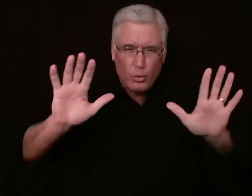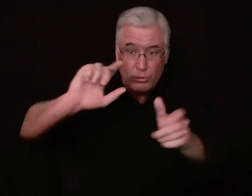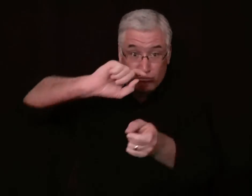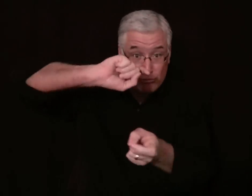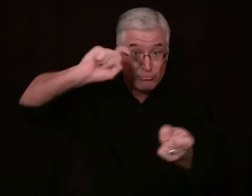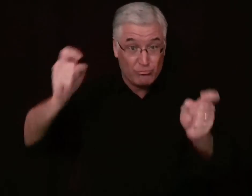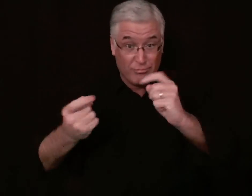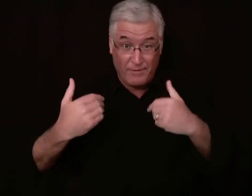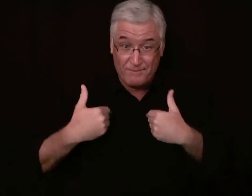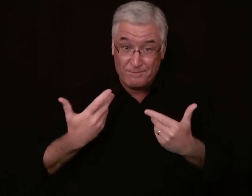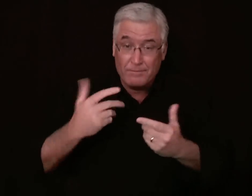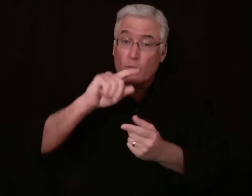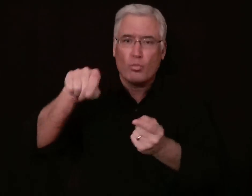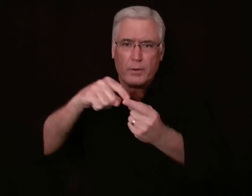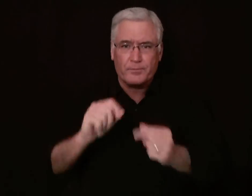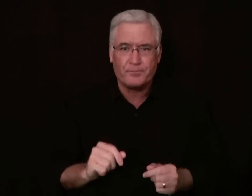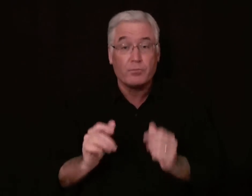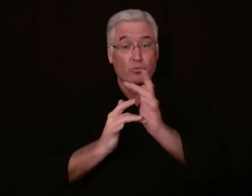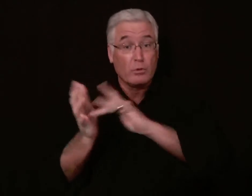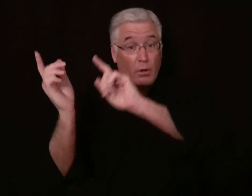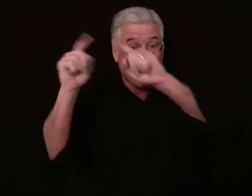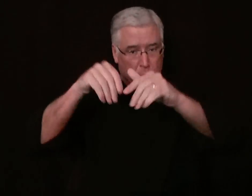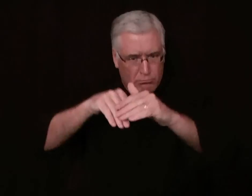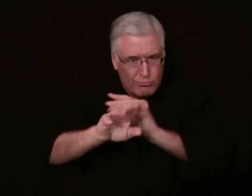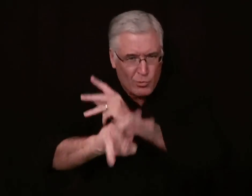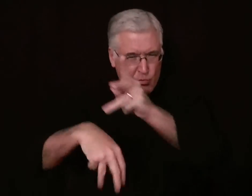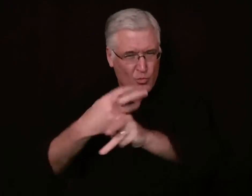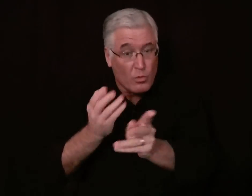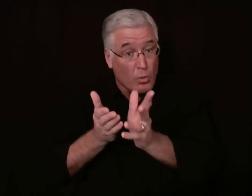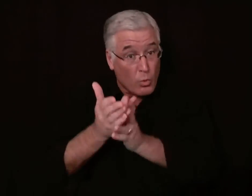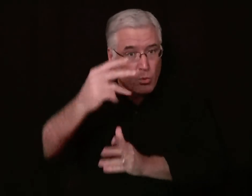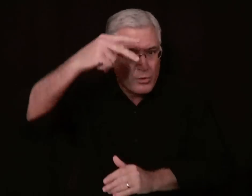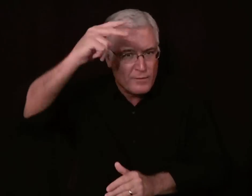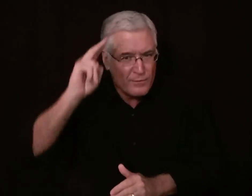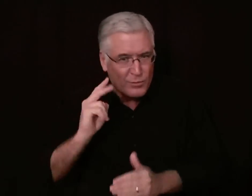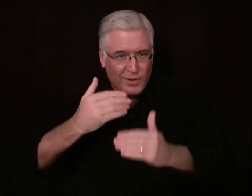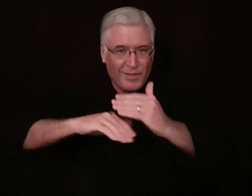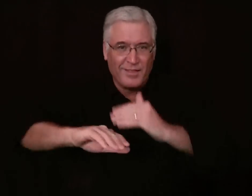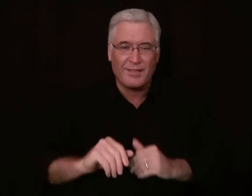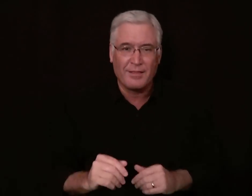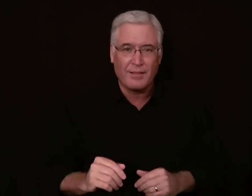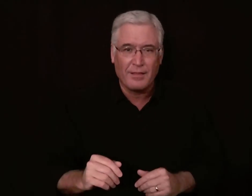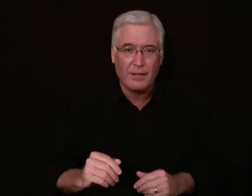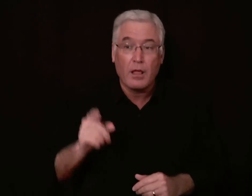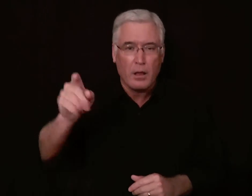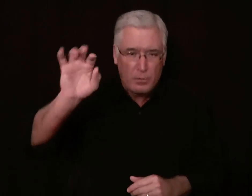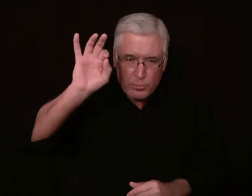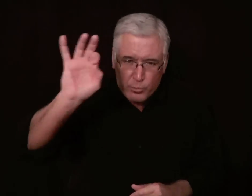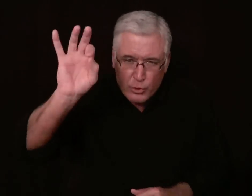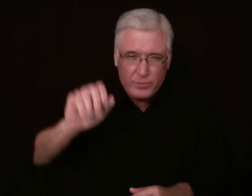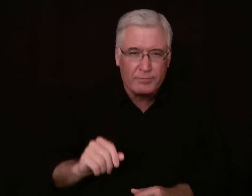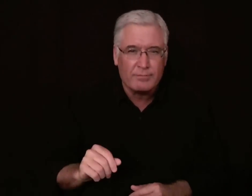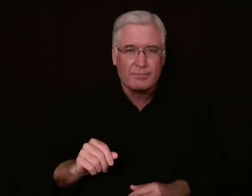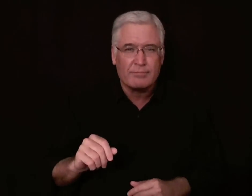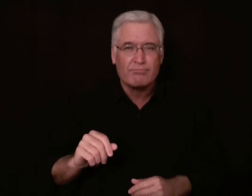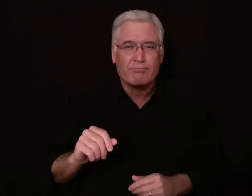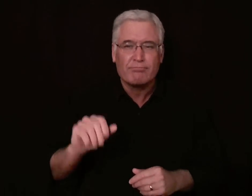And this shows clearly that things are being changed ever since he entered the world through the virgin birth. He